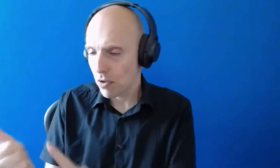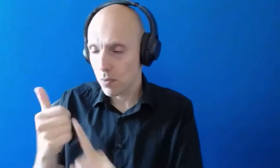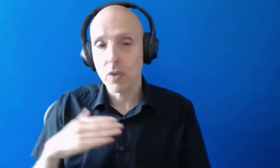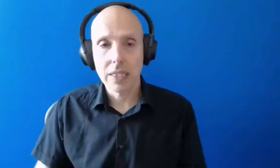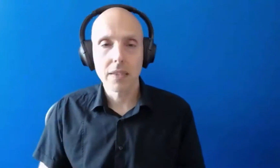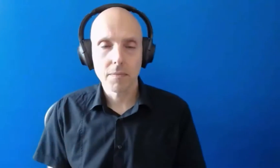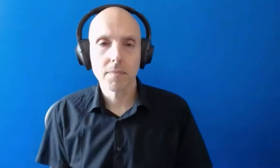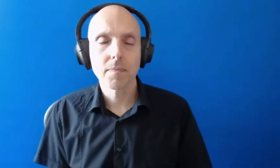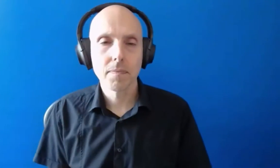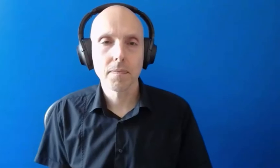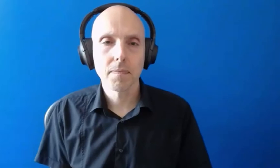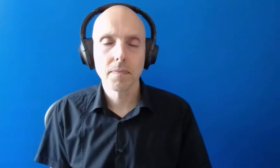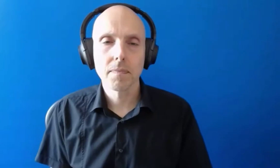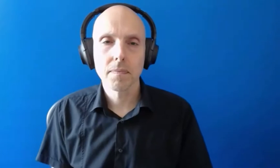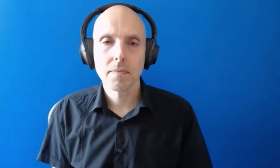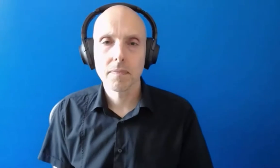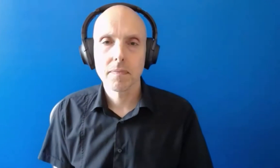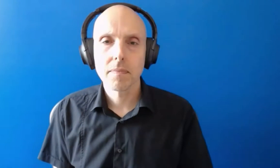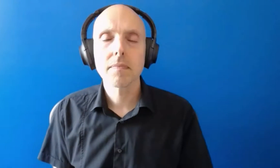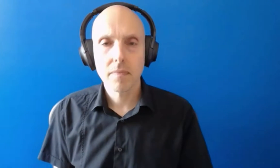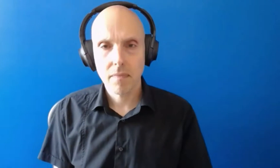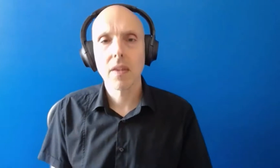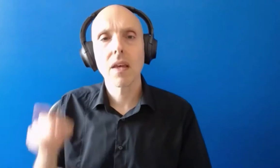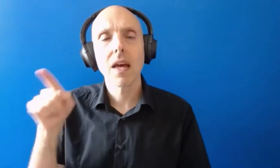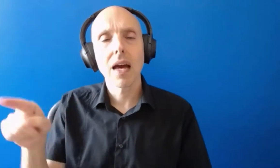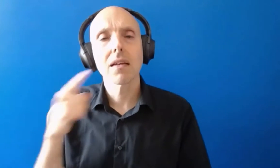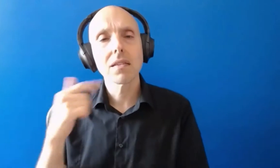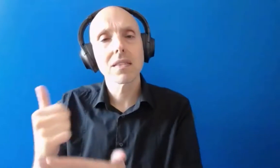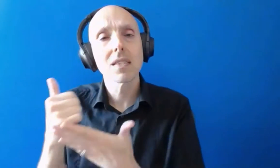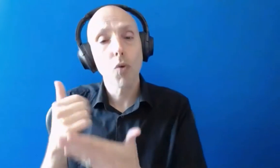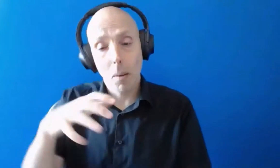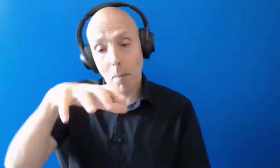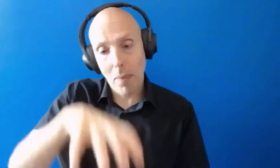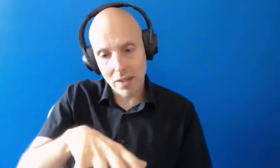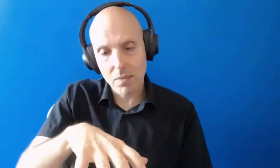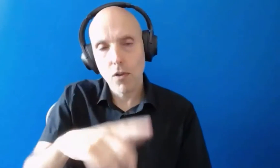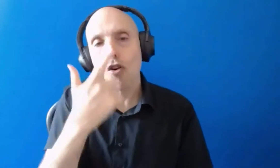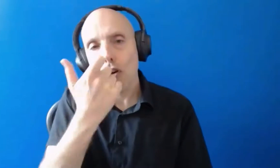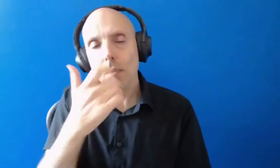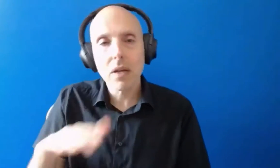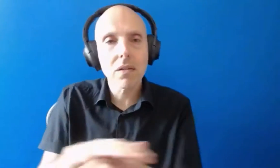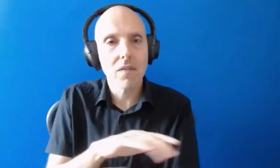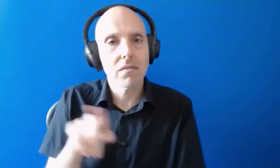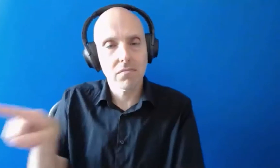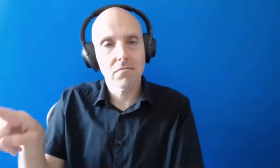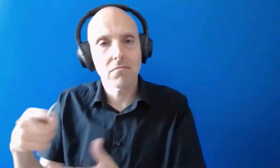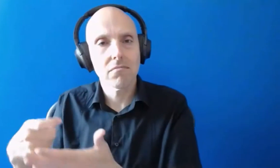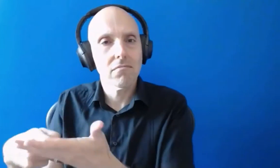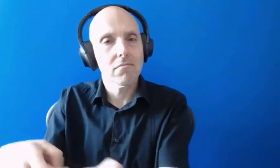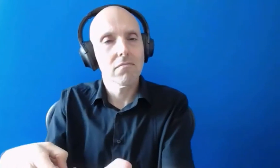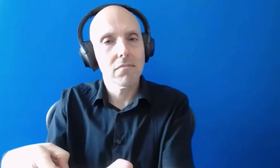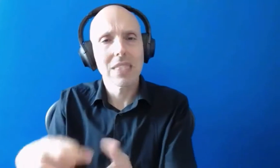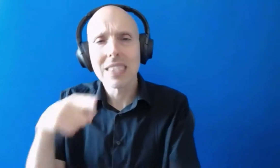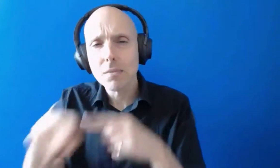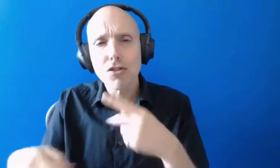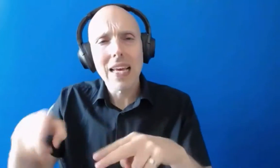they can recommend from from the dsa and support for placements um could very well be covered by us um especially if you're attending lots of different